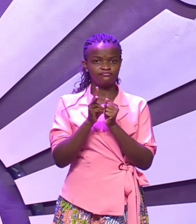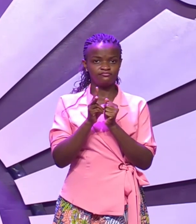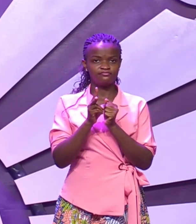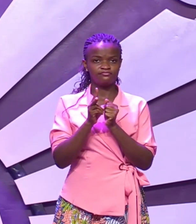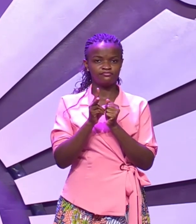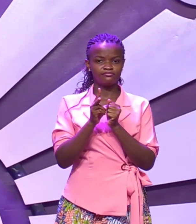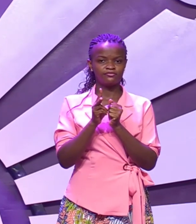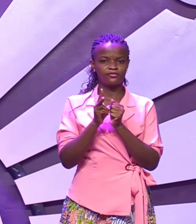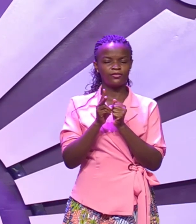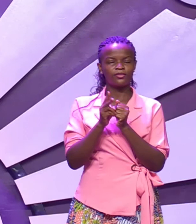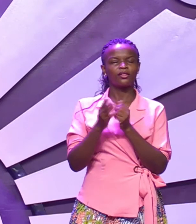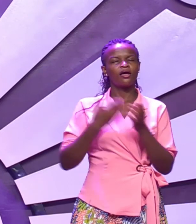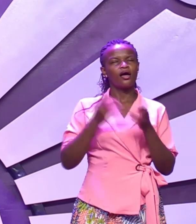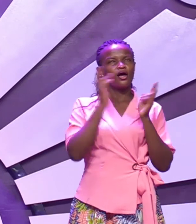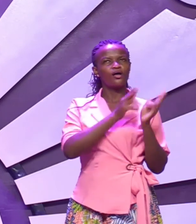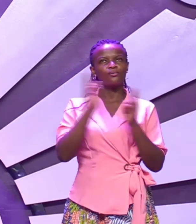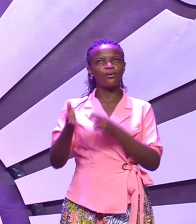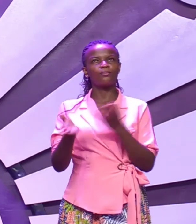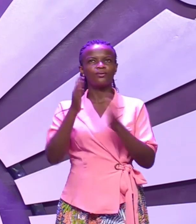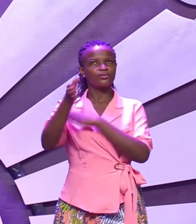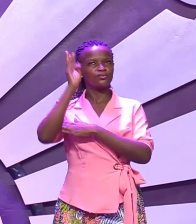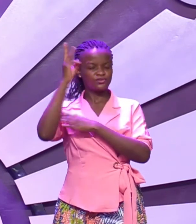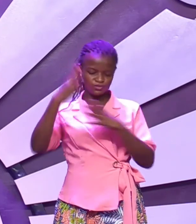he hoped that God will heal the child